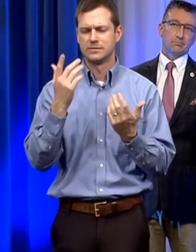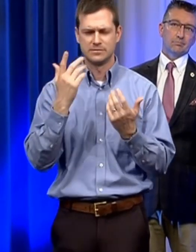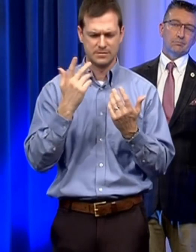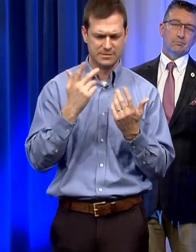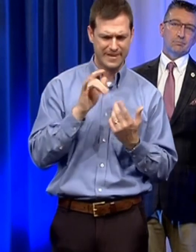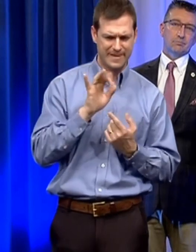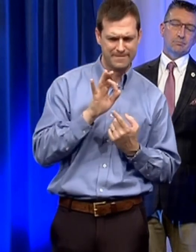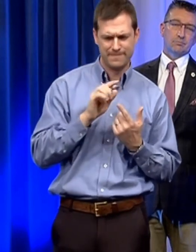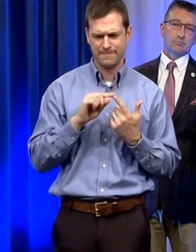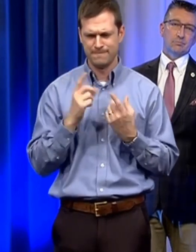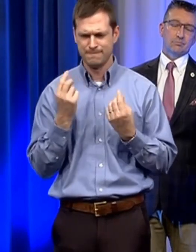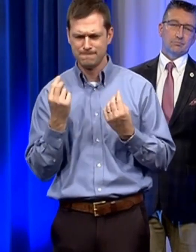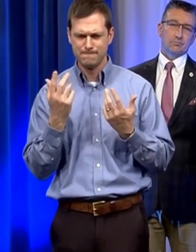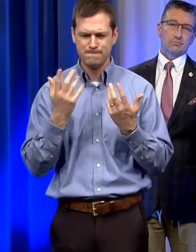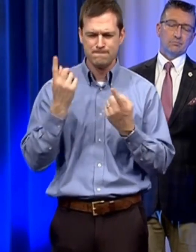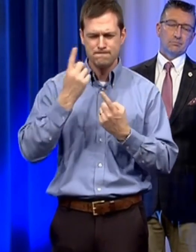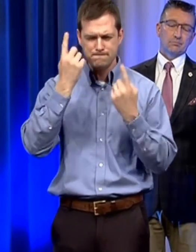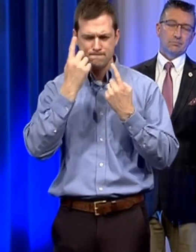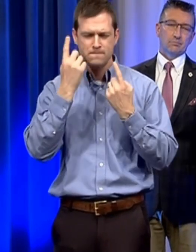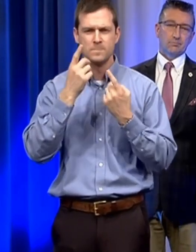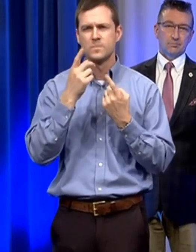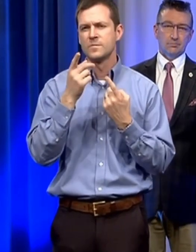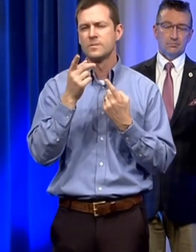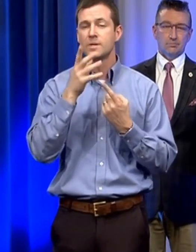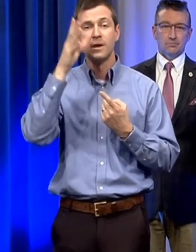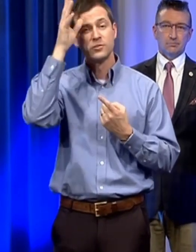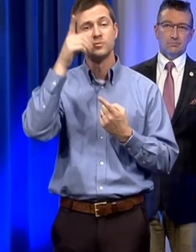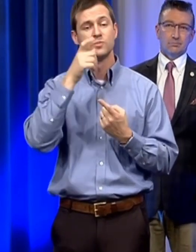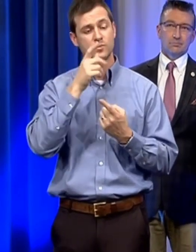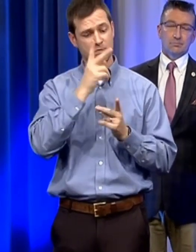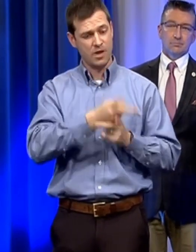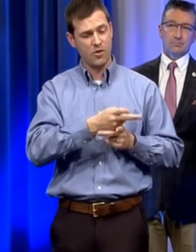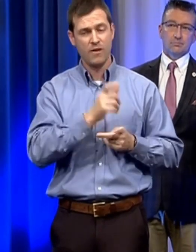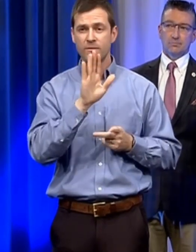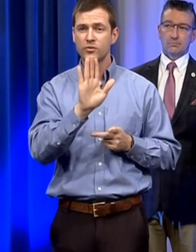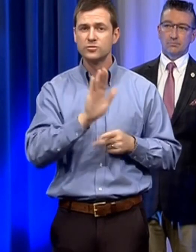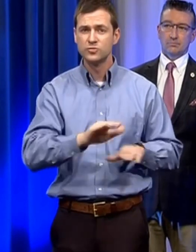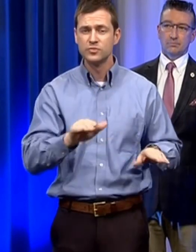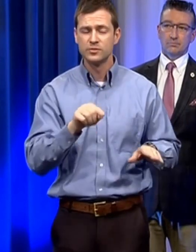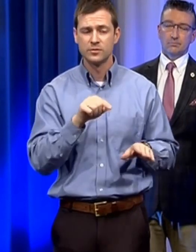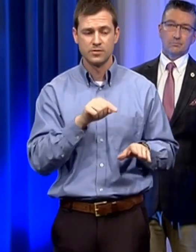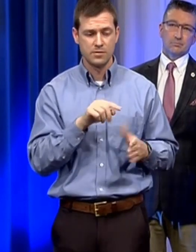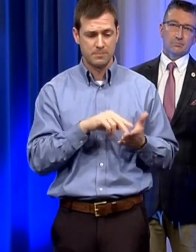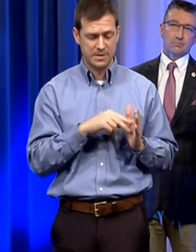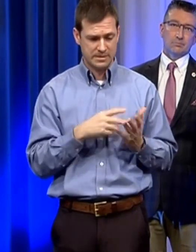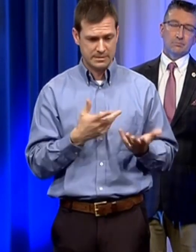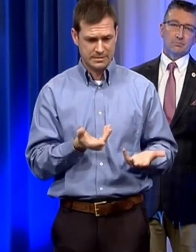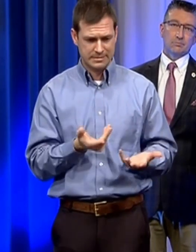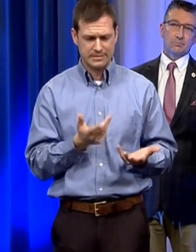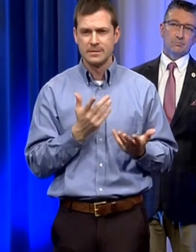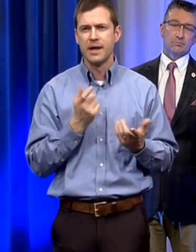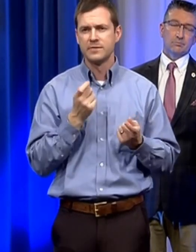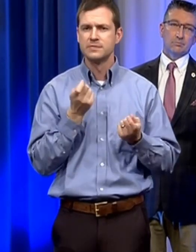a decision about closing schools certainly um parents who are are directly responsible for caring kids may caring for those kids may have to